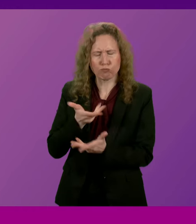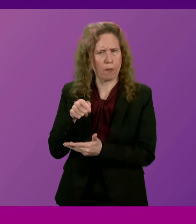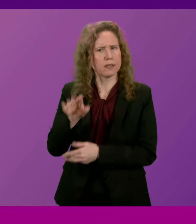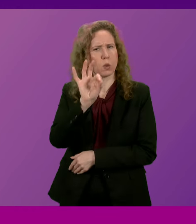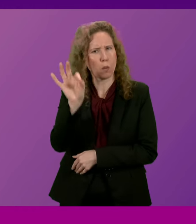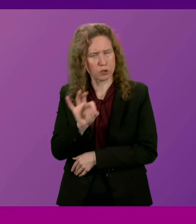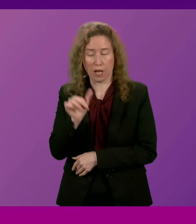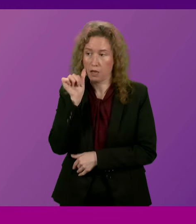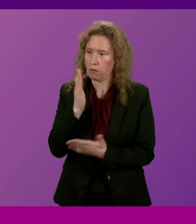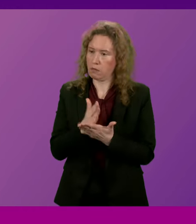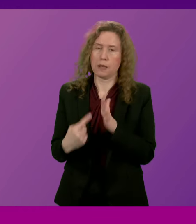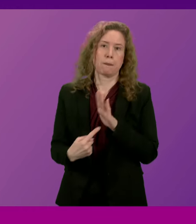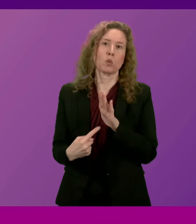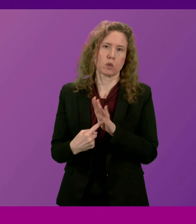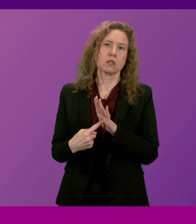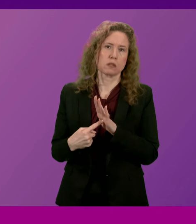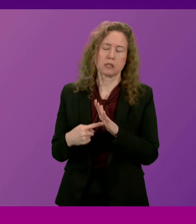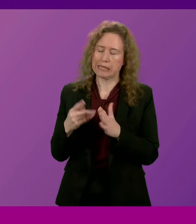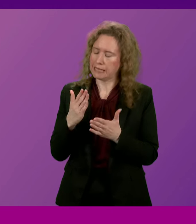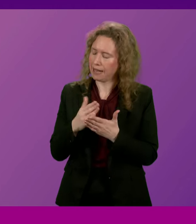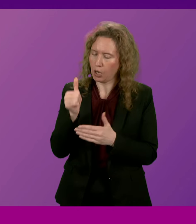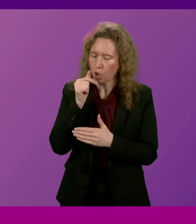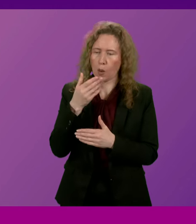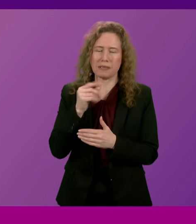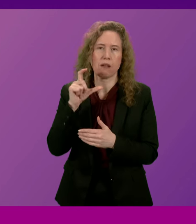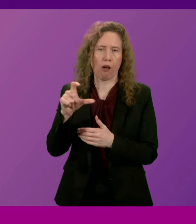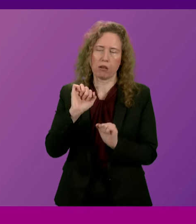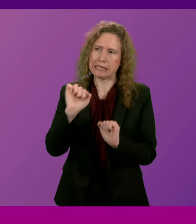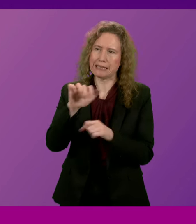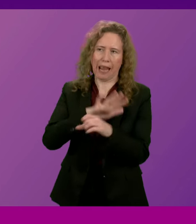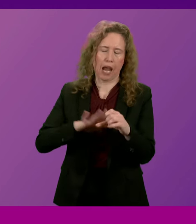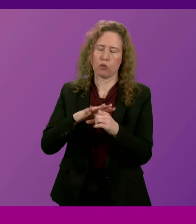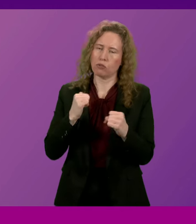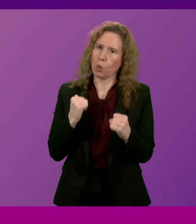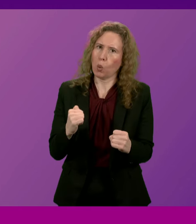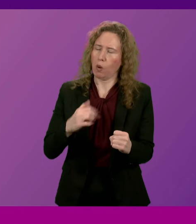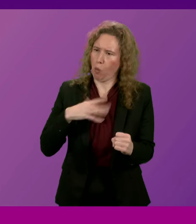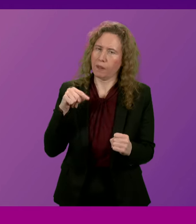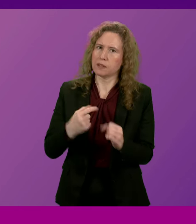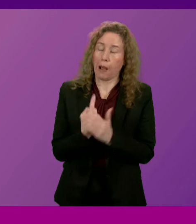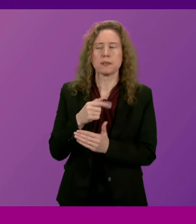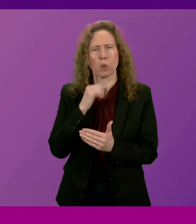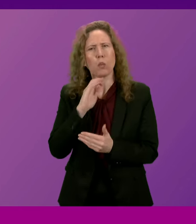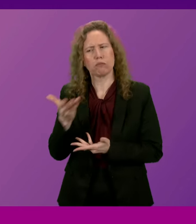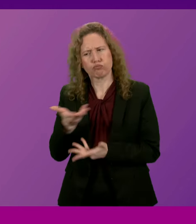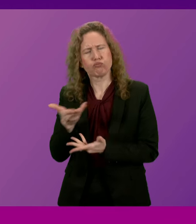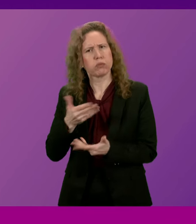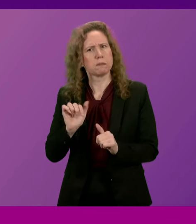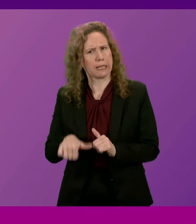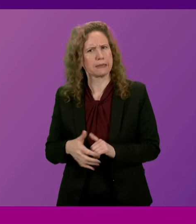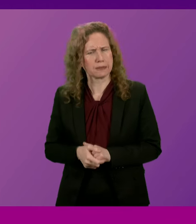I know the importance of the issue to Mr Carson and his constituents, so we will engage constructively on that basis.